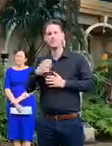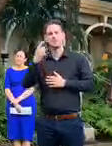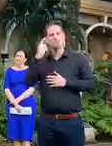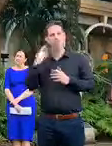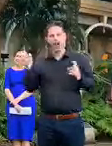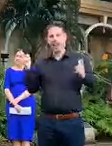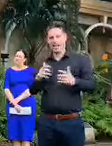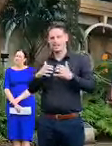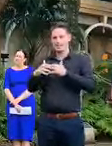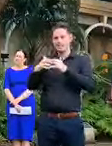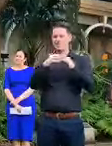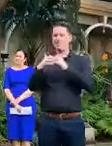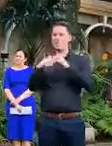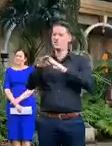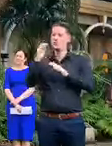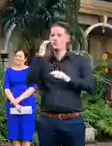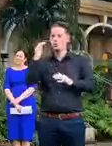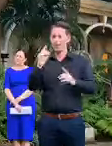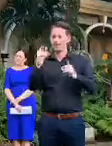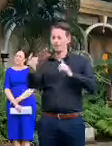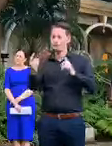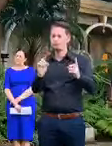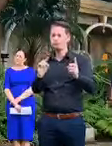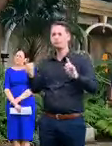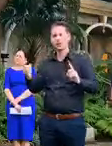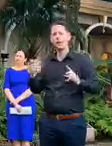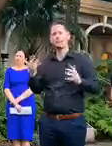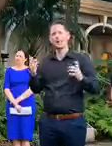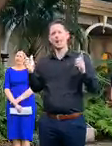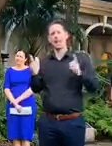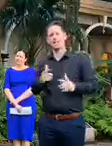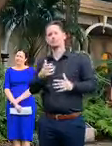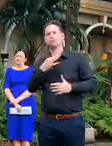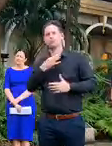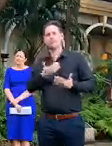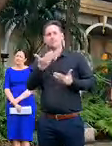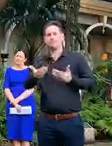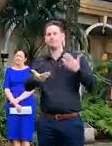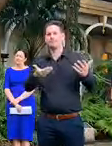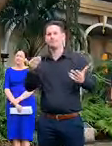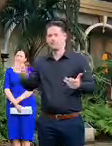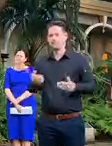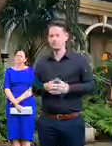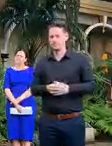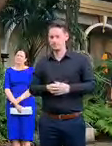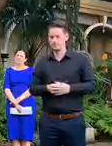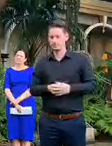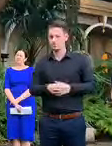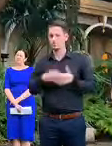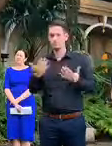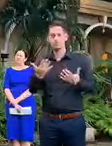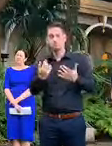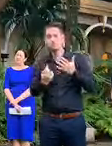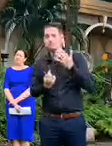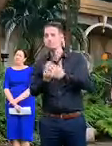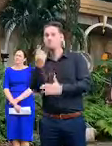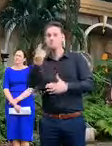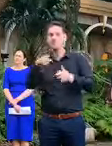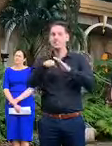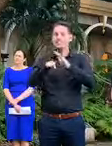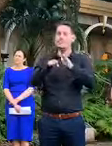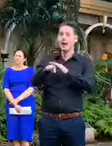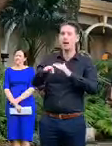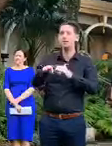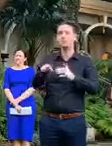of people in rooms we can reduce the level of contact between people so that means for events indoors